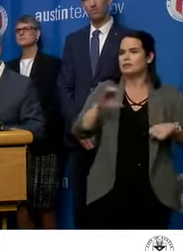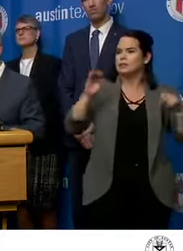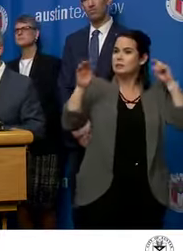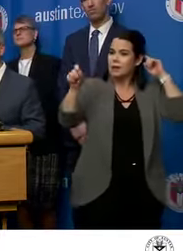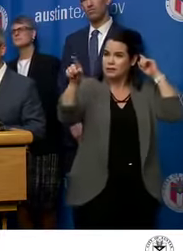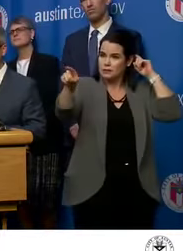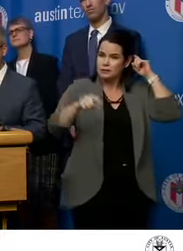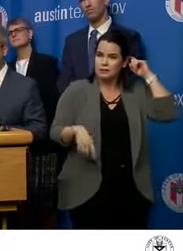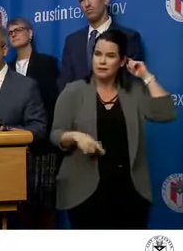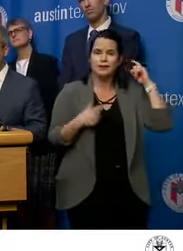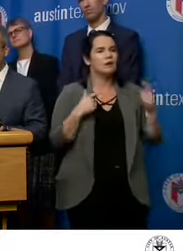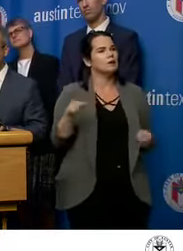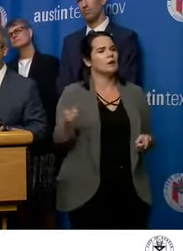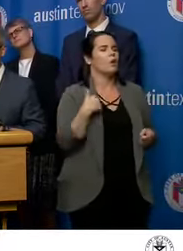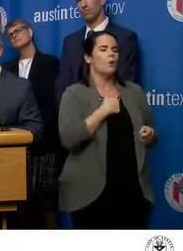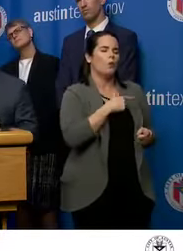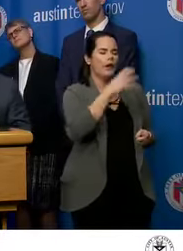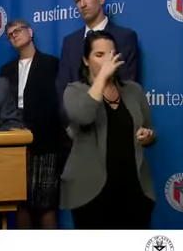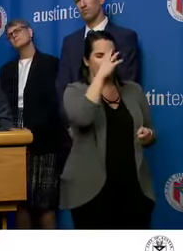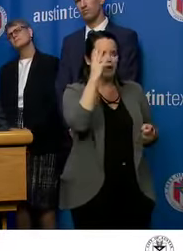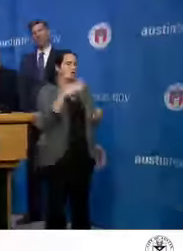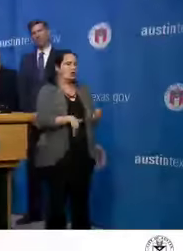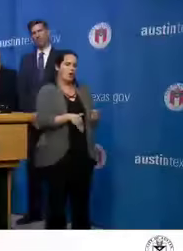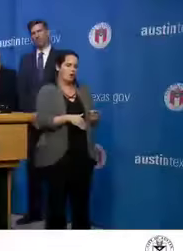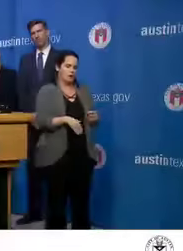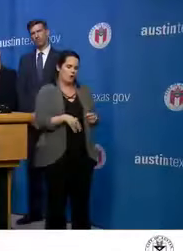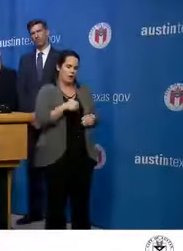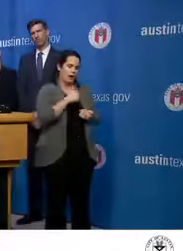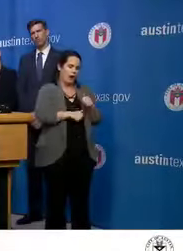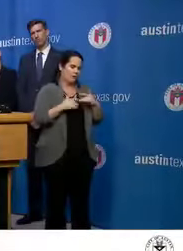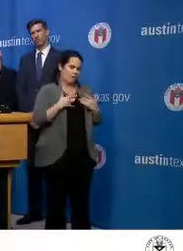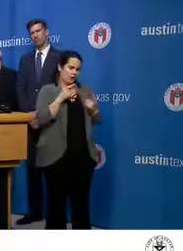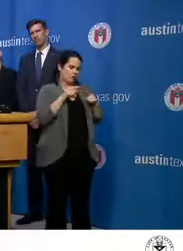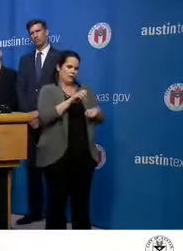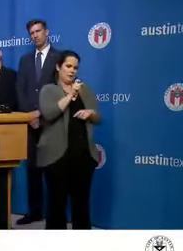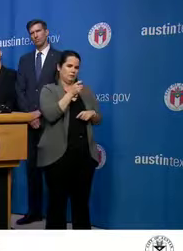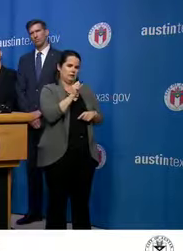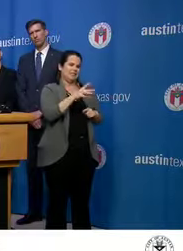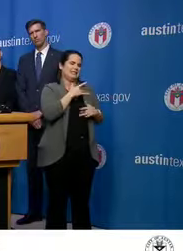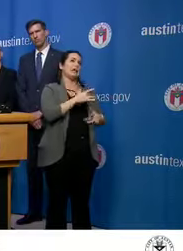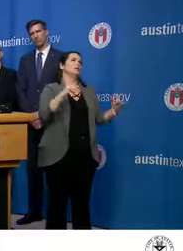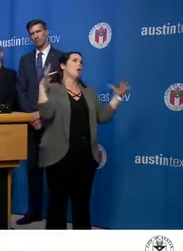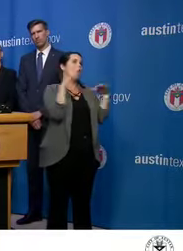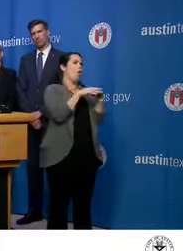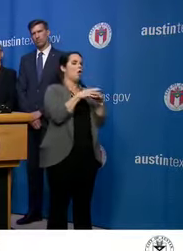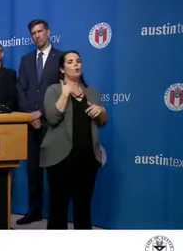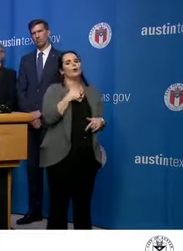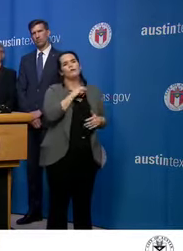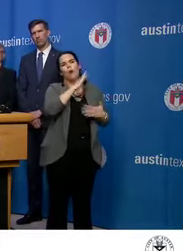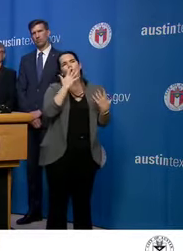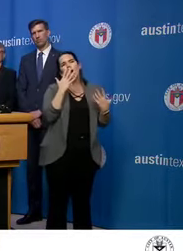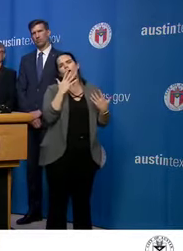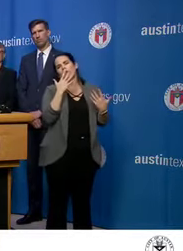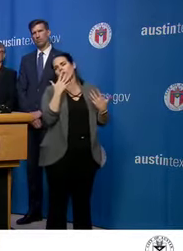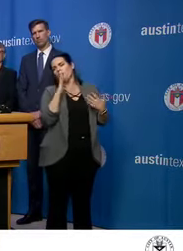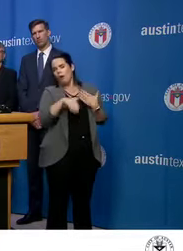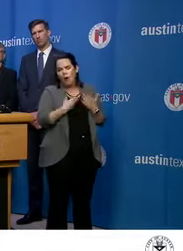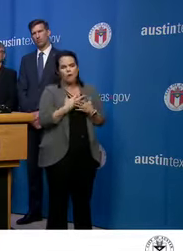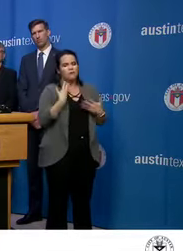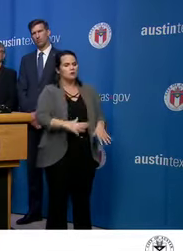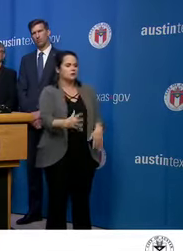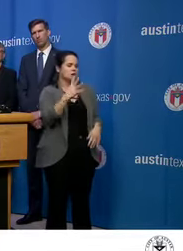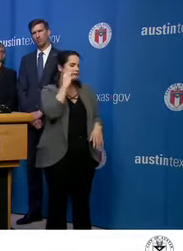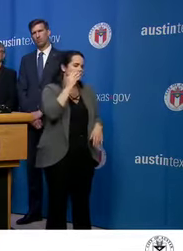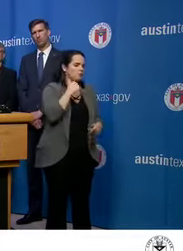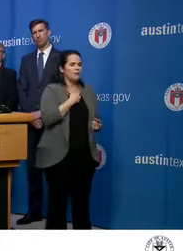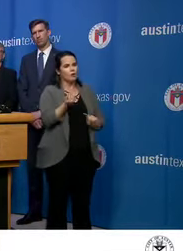We know that how close quarters almost every event at South by Southwest is. We've all been there. We've all been at the concerts. We've all been at the